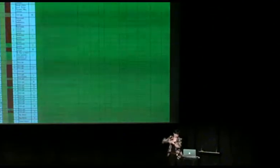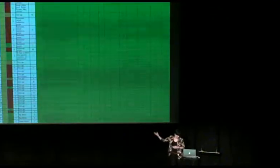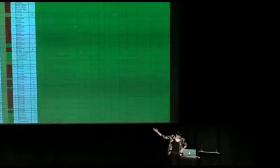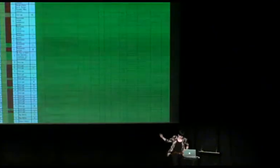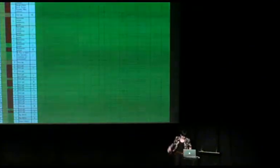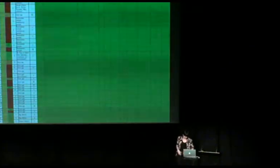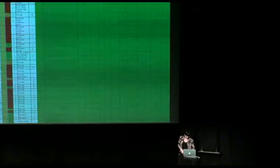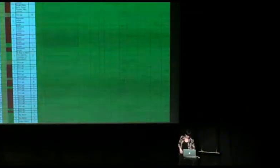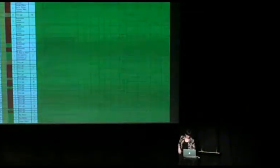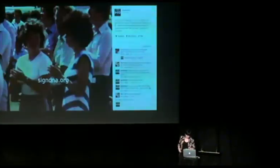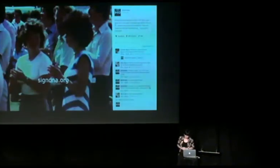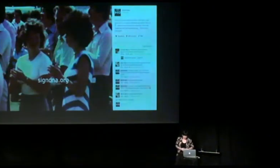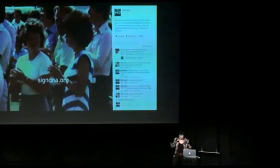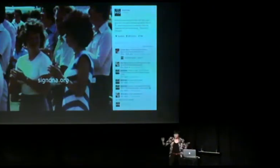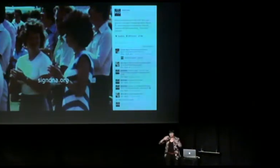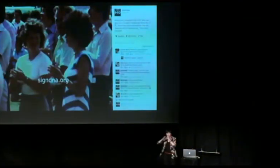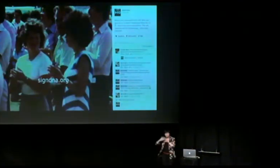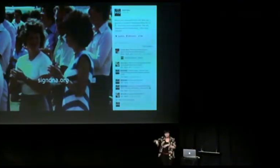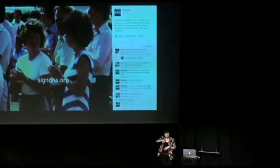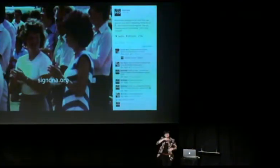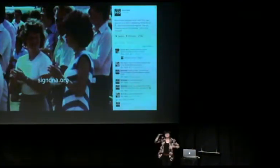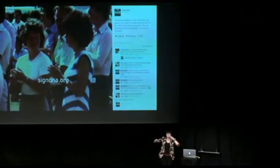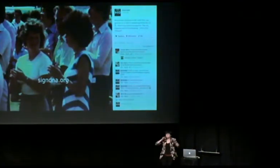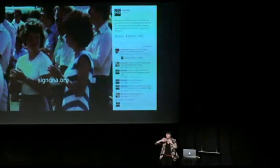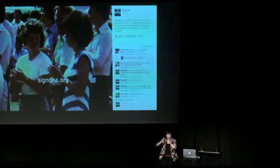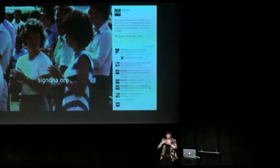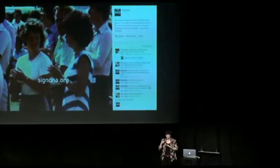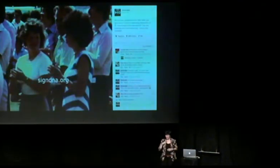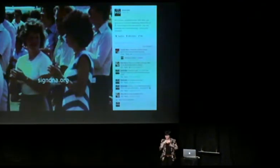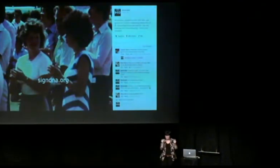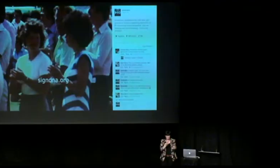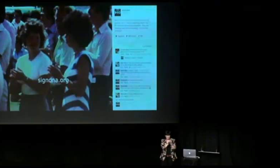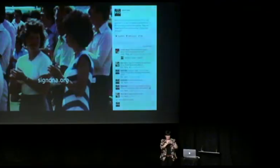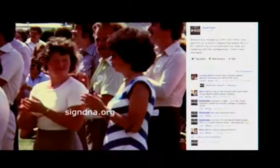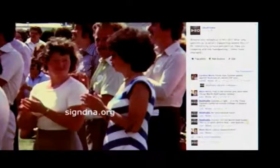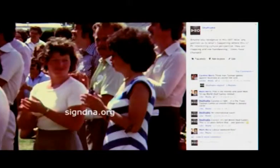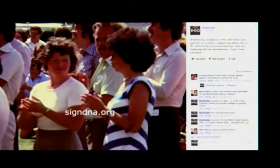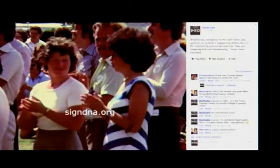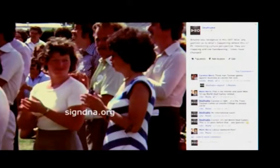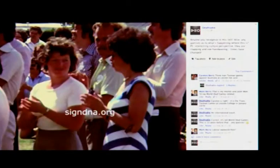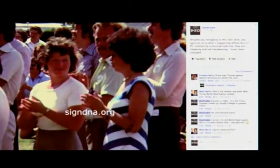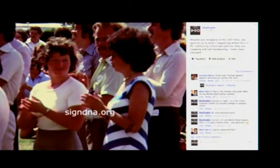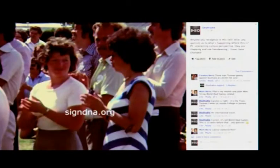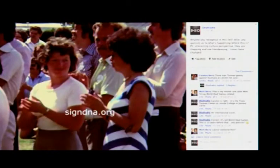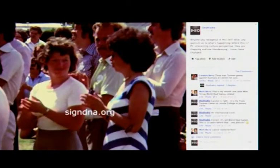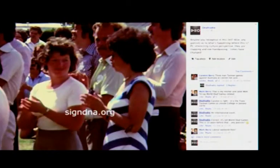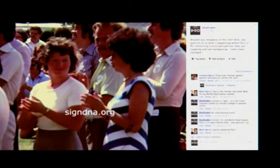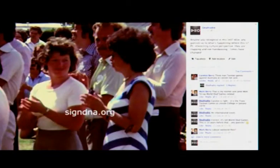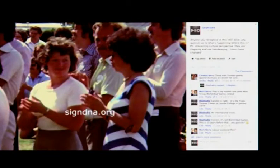so that's the same thing just from a larger perspective we've also been trying to engage with the community as much as we can because sometimes we see videos or